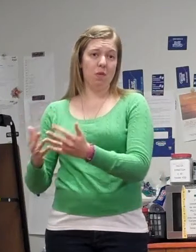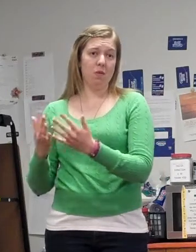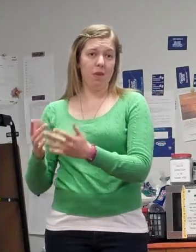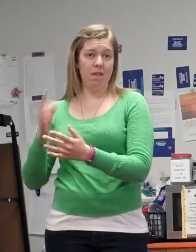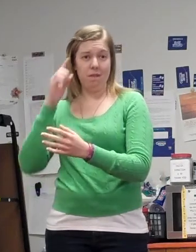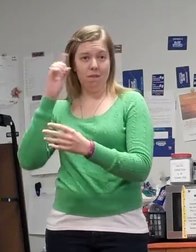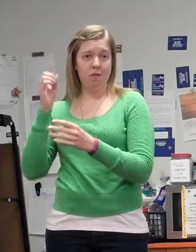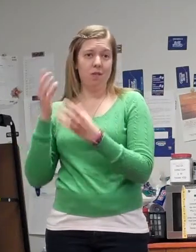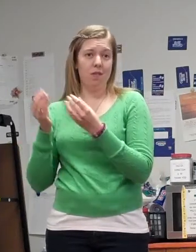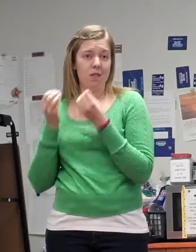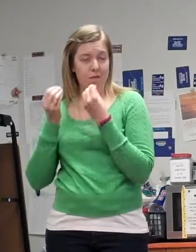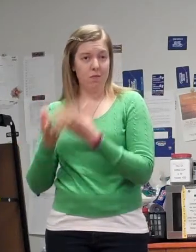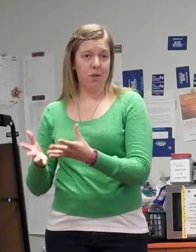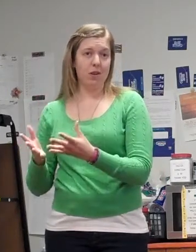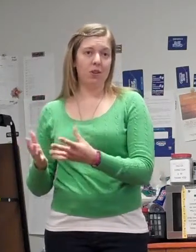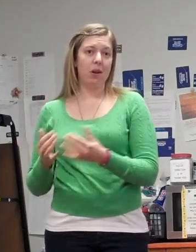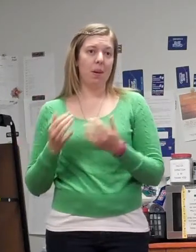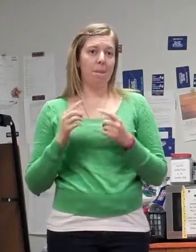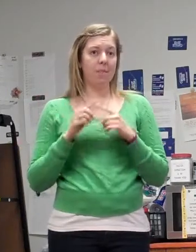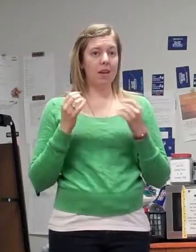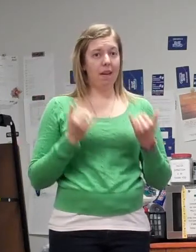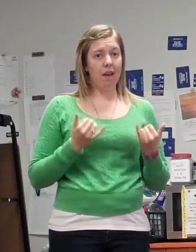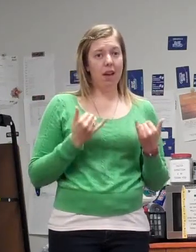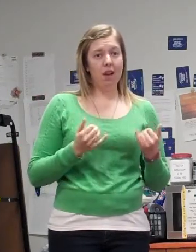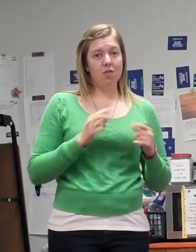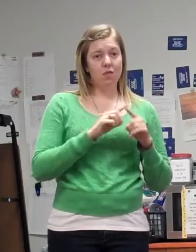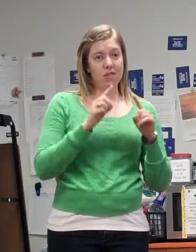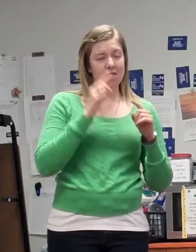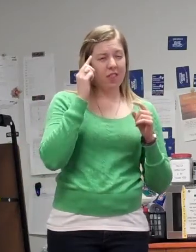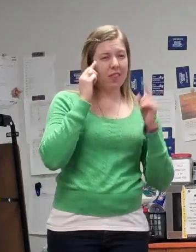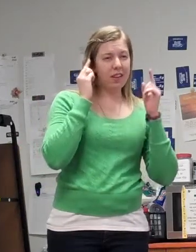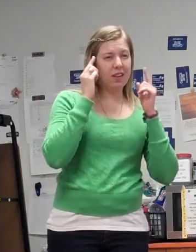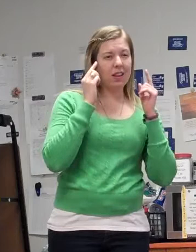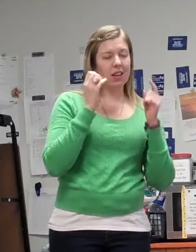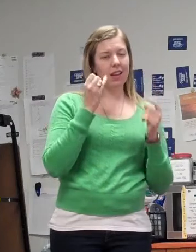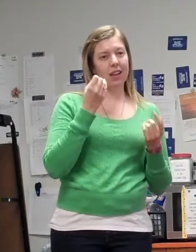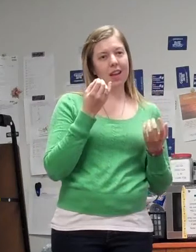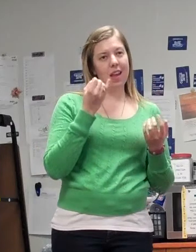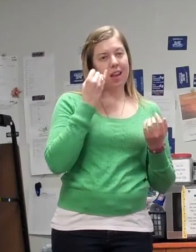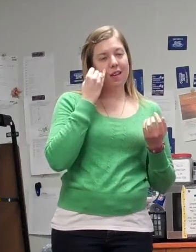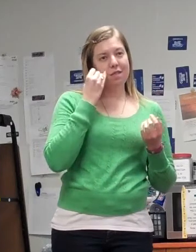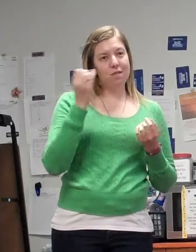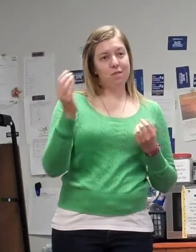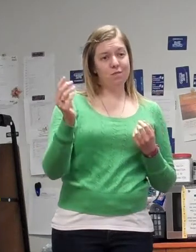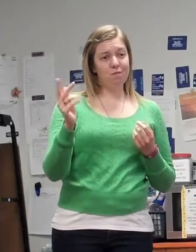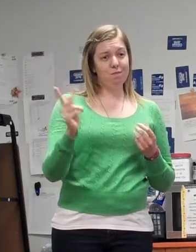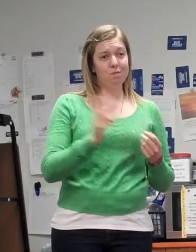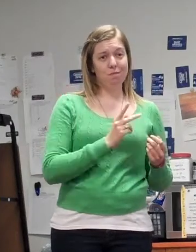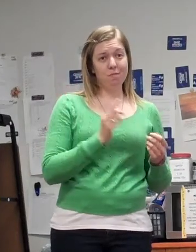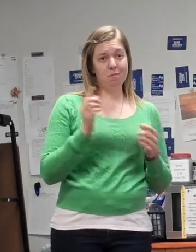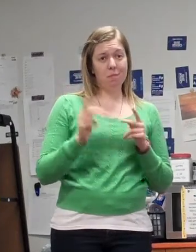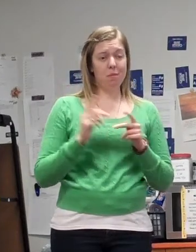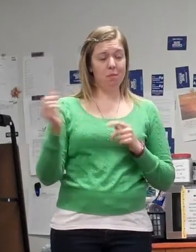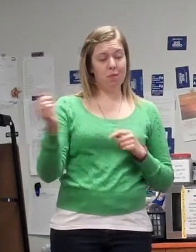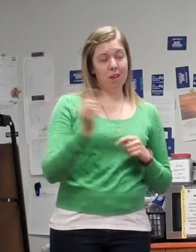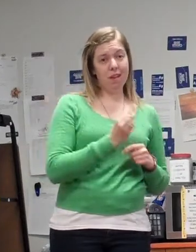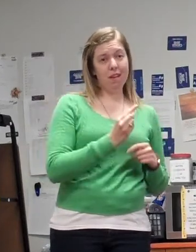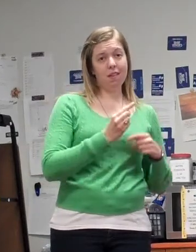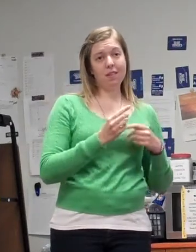But now there's different thinking on that. They're thinking that if you bring them in and let them see how hard you've worked, they'll understand better how